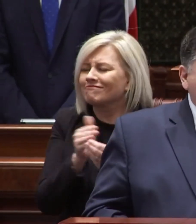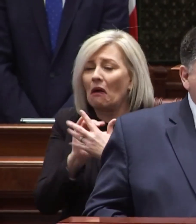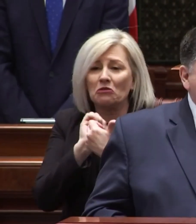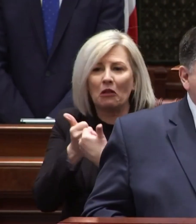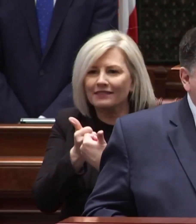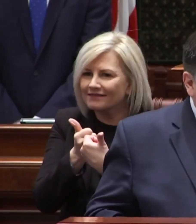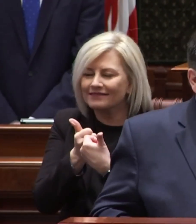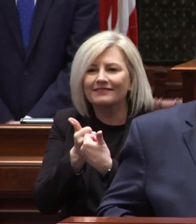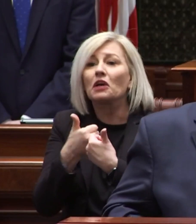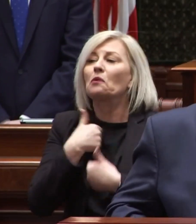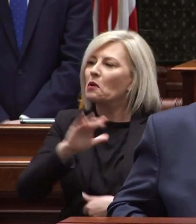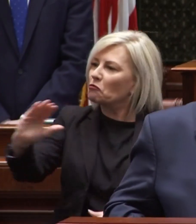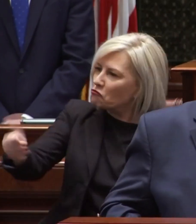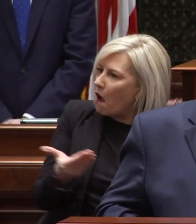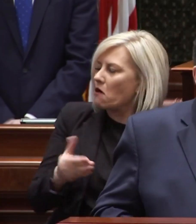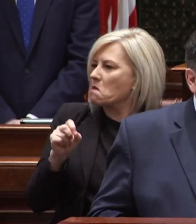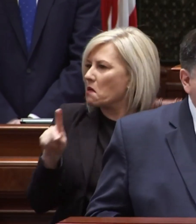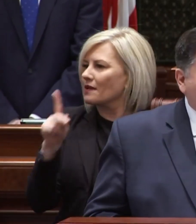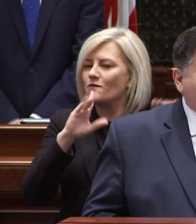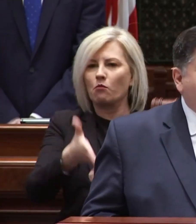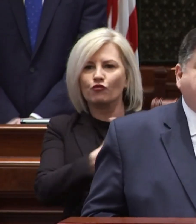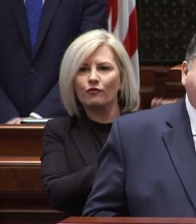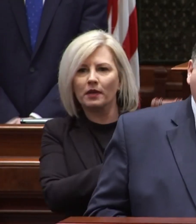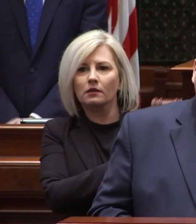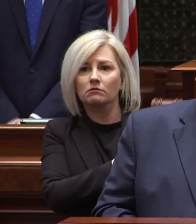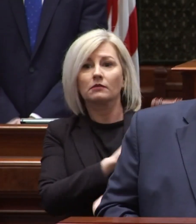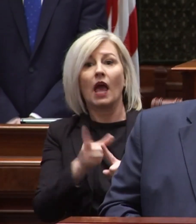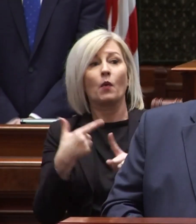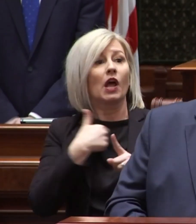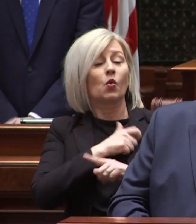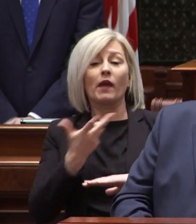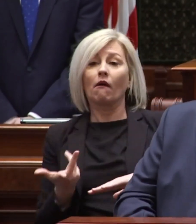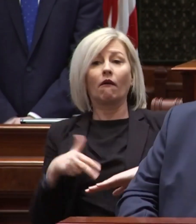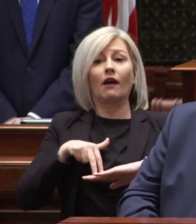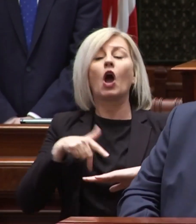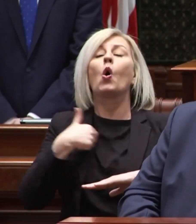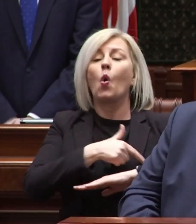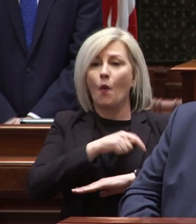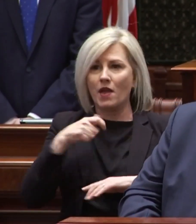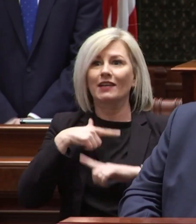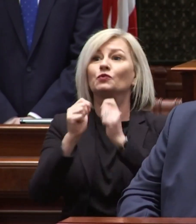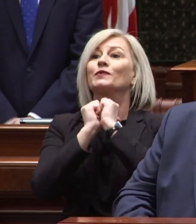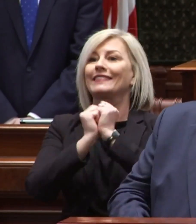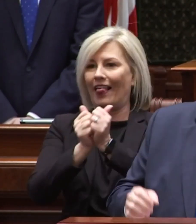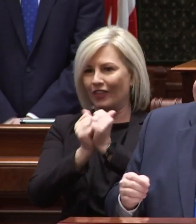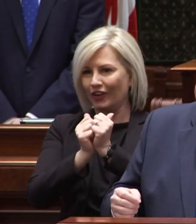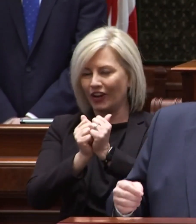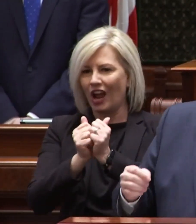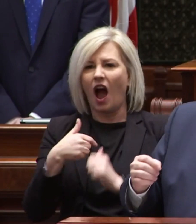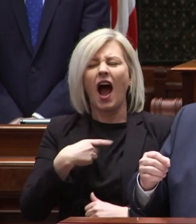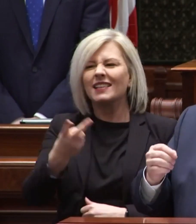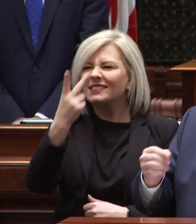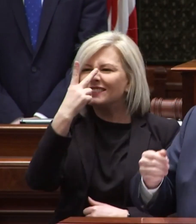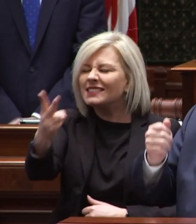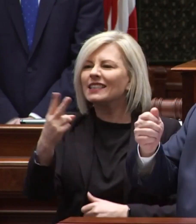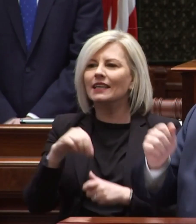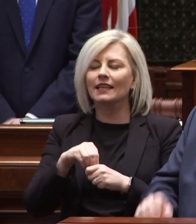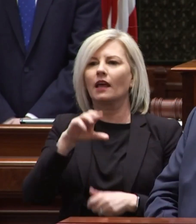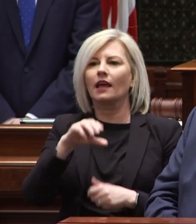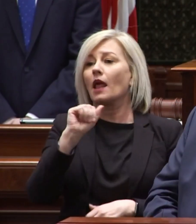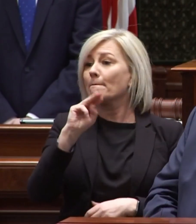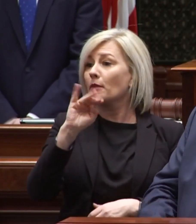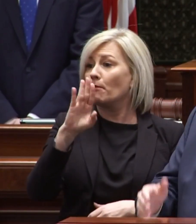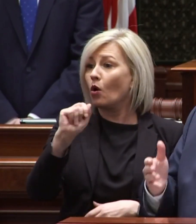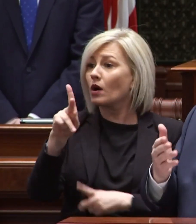challenge. We welcome opportunity for improvement, and when we rise, we rise together. I see it in Mboka